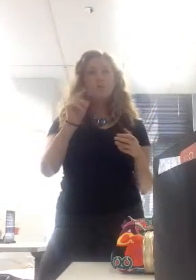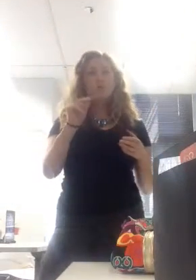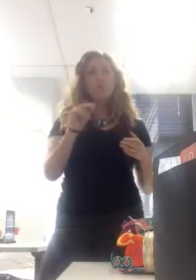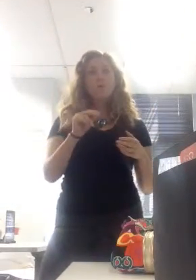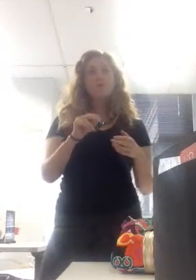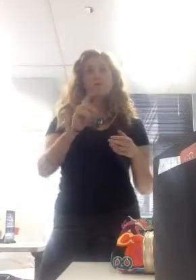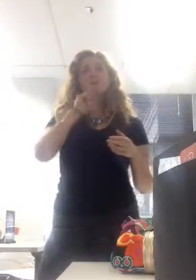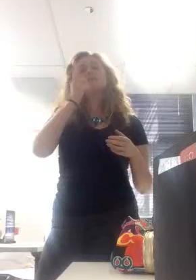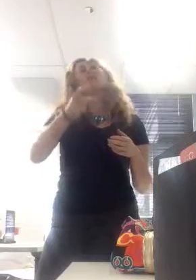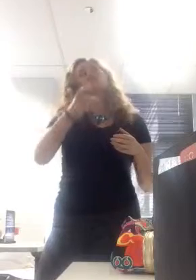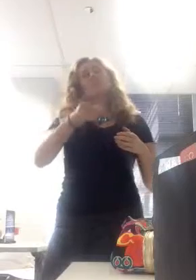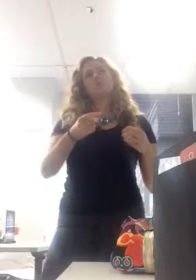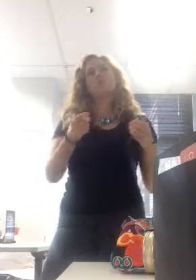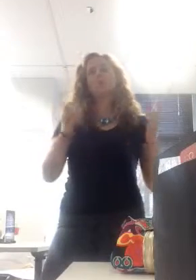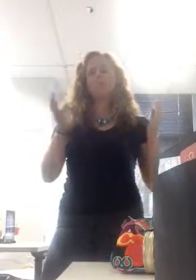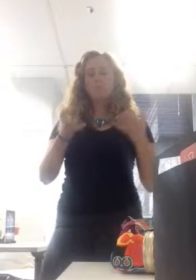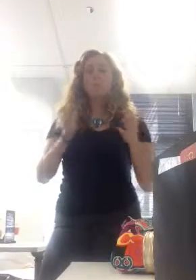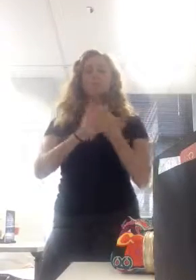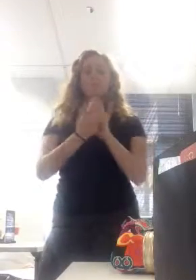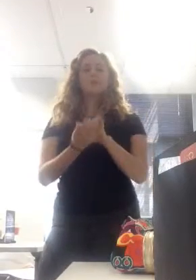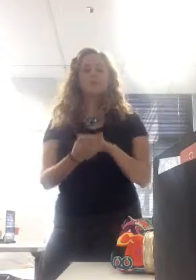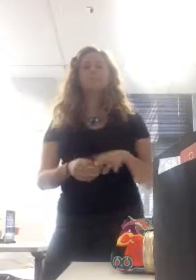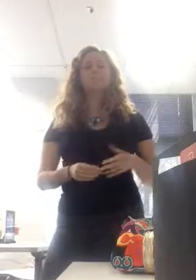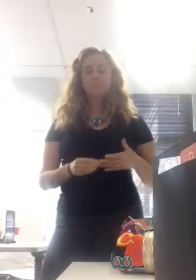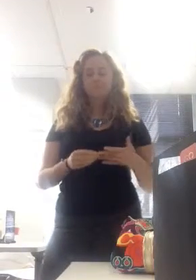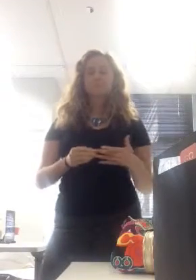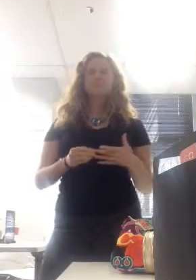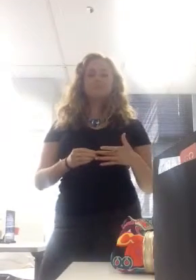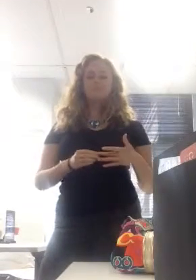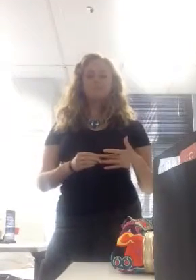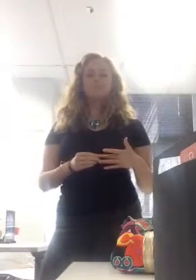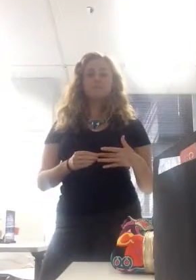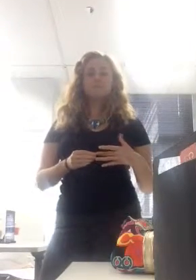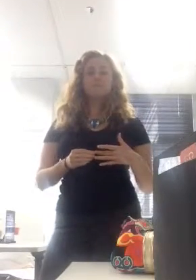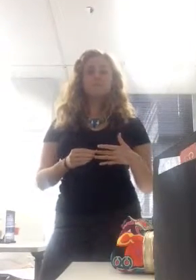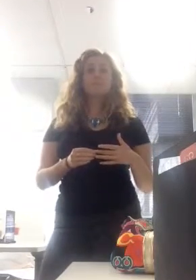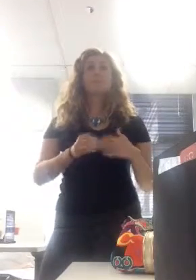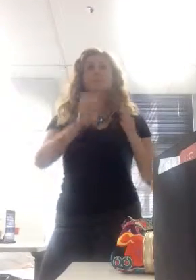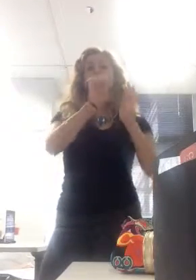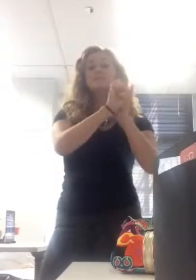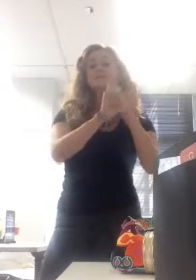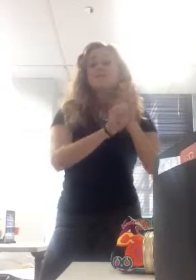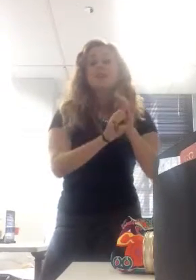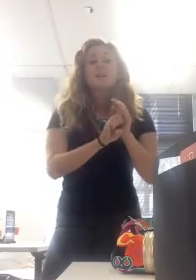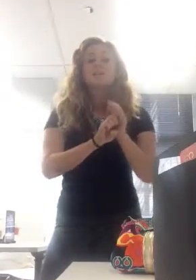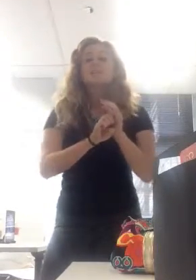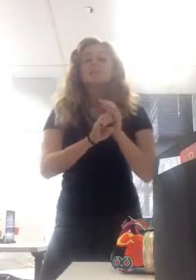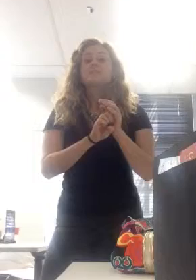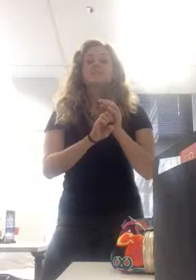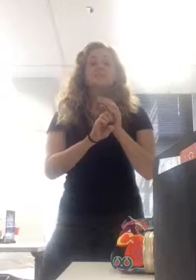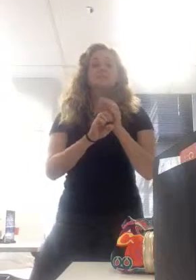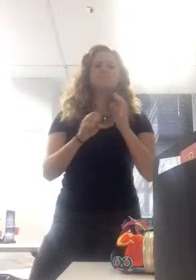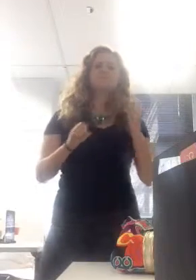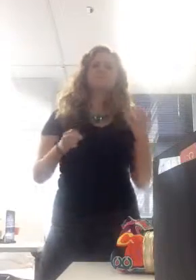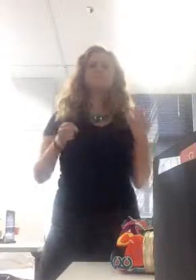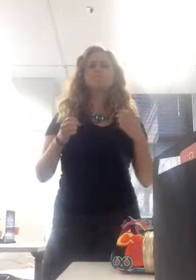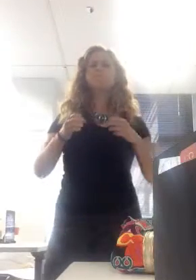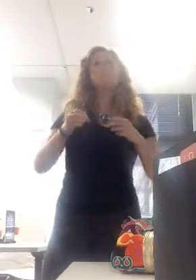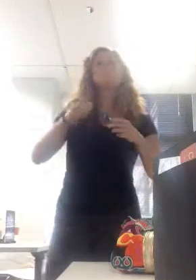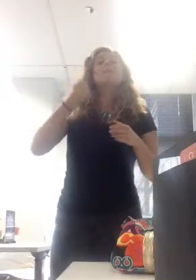And since the state controls the economy, the state's going to decide your best as a doctor, not as an engineer. I